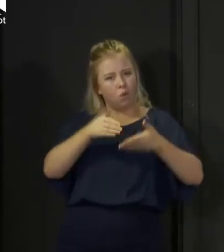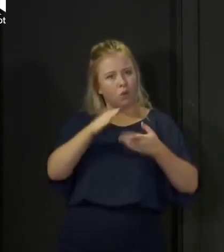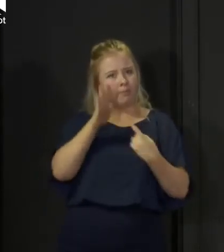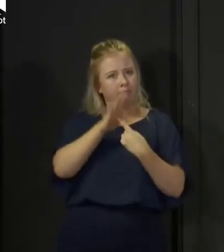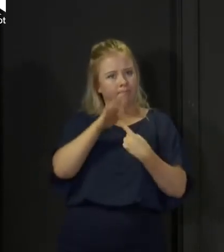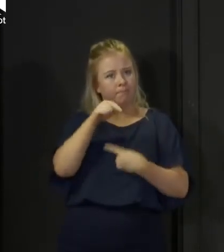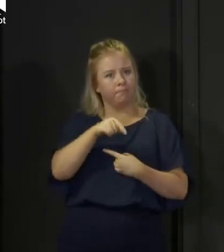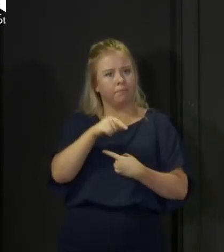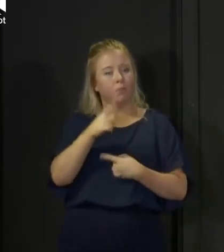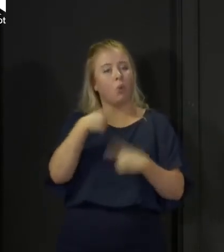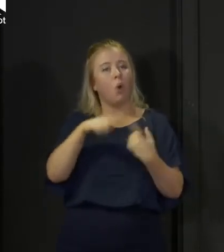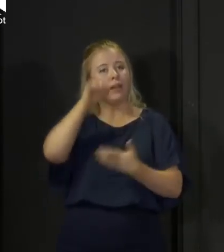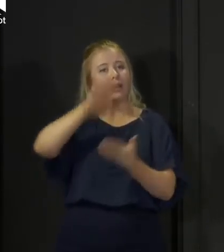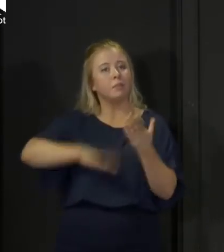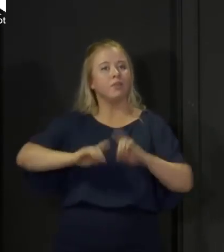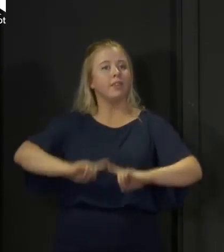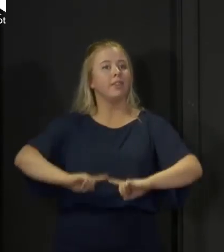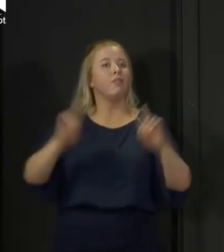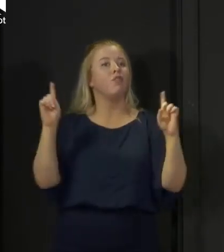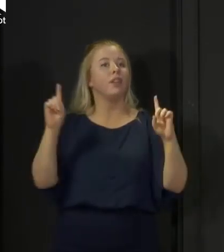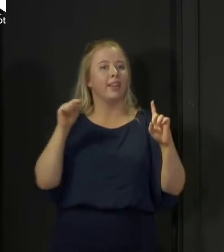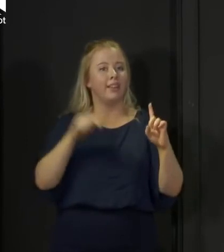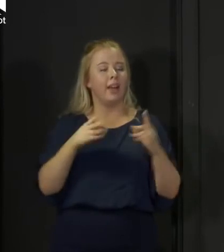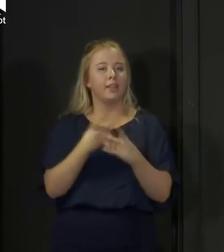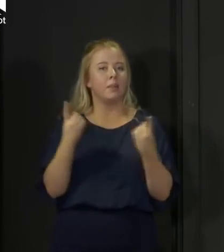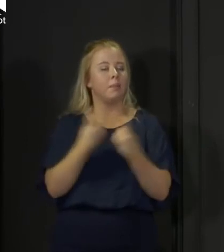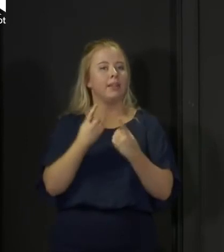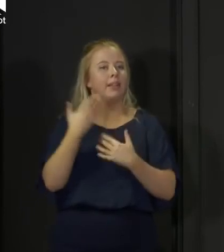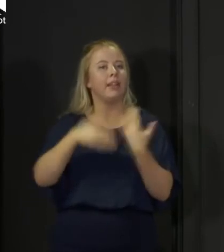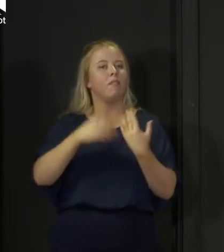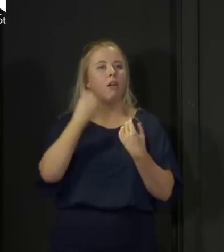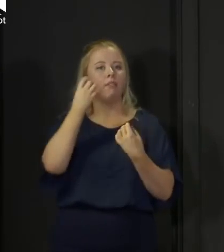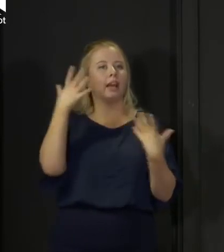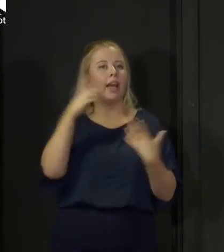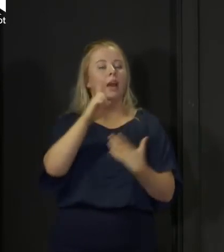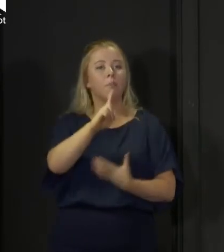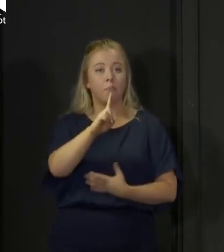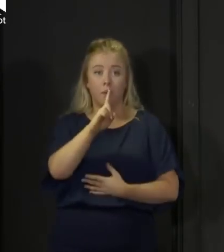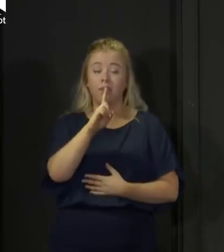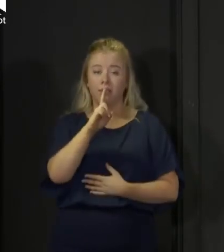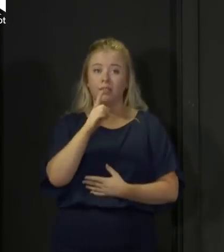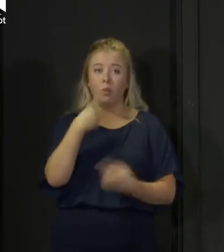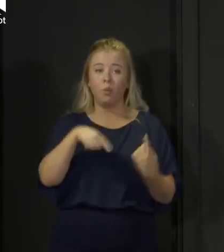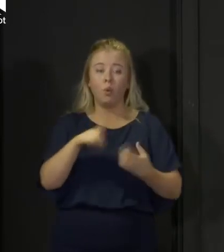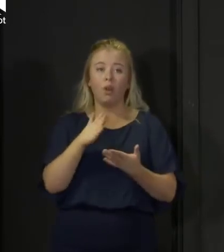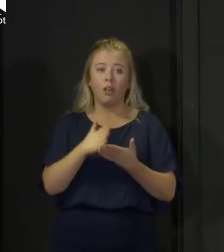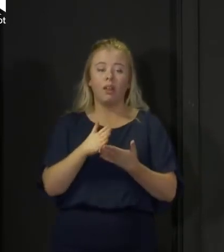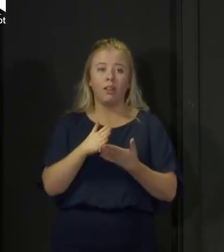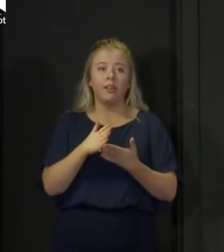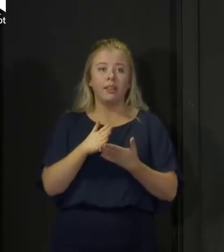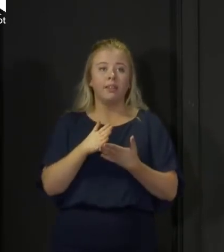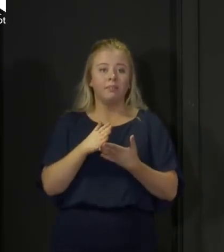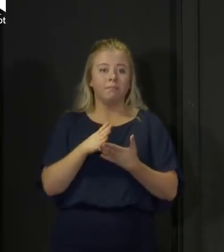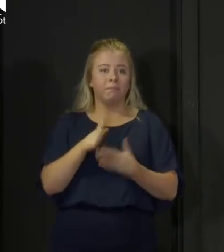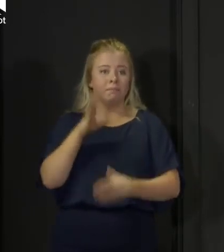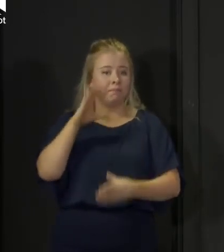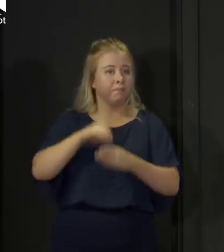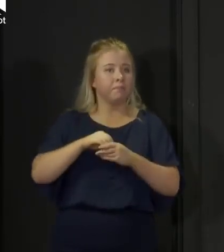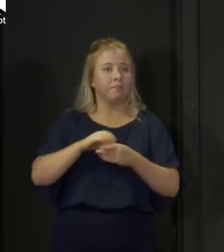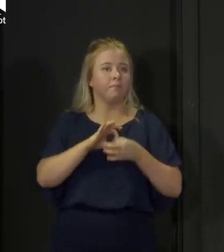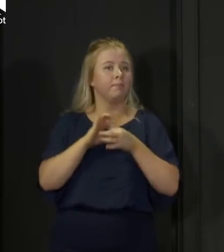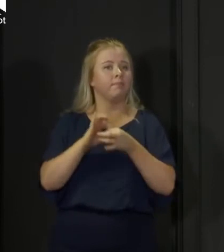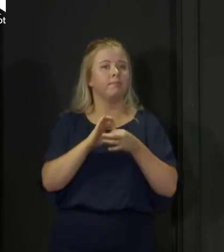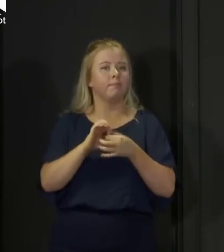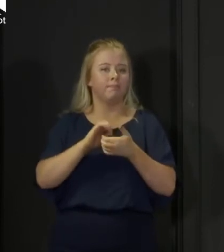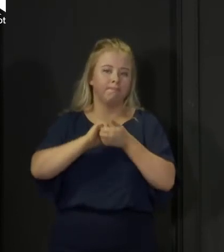this very differently and I think that's something that we should never forget but we are still all in this in a way